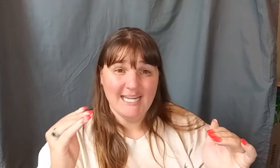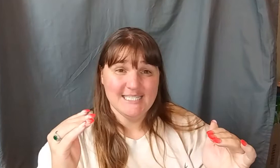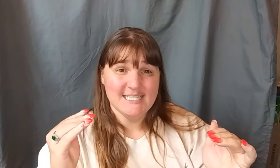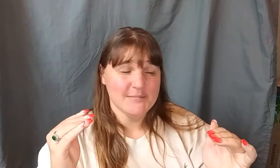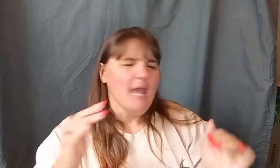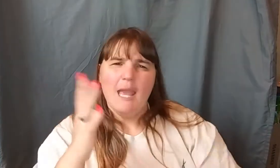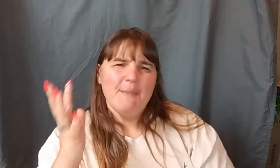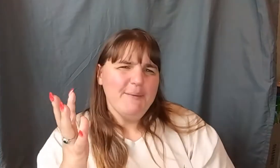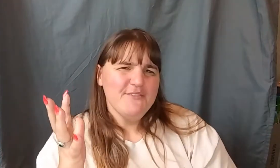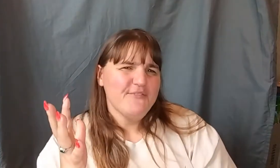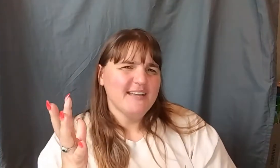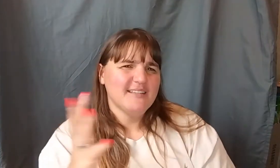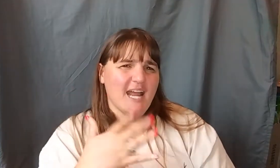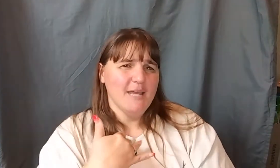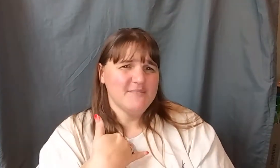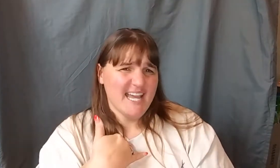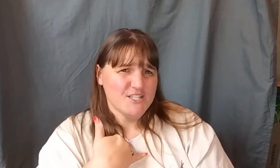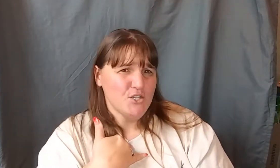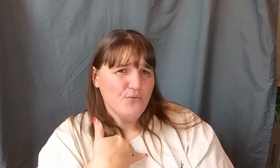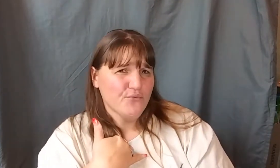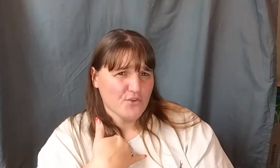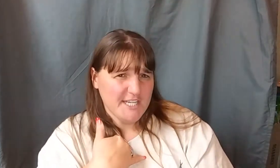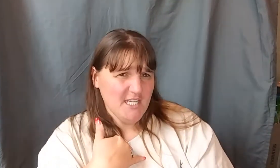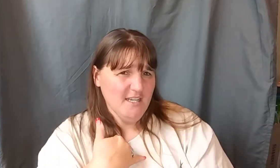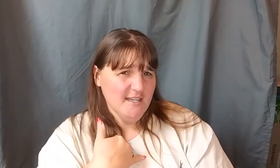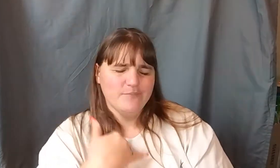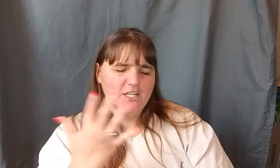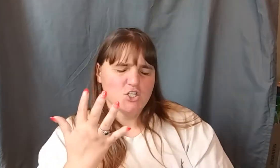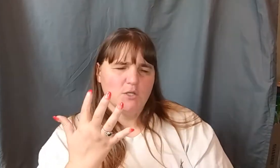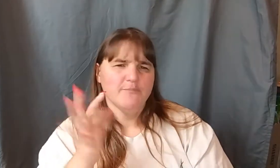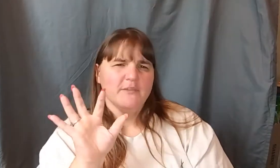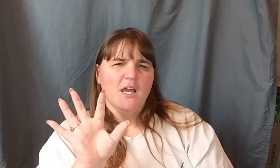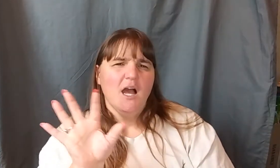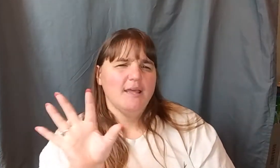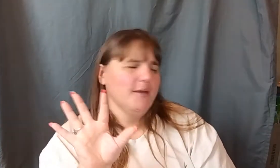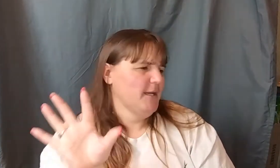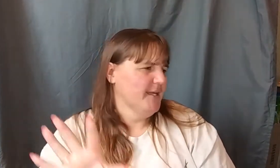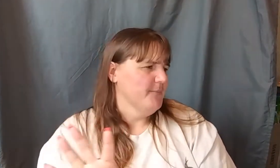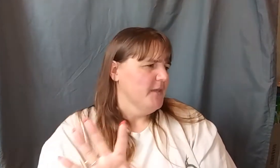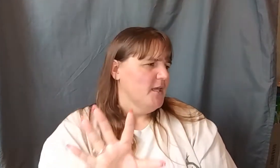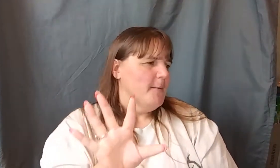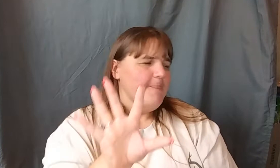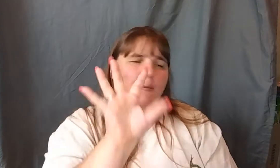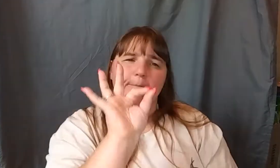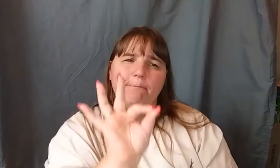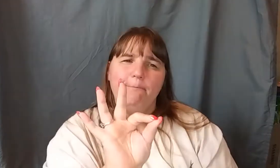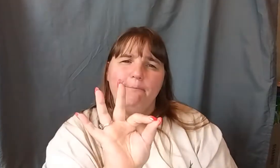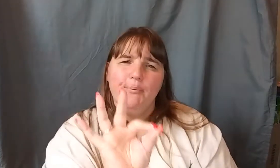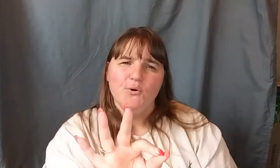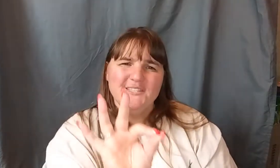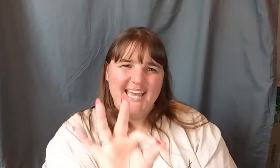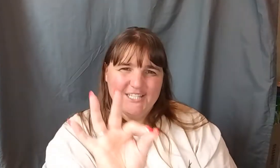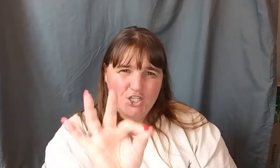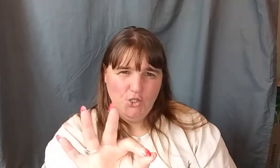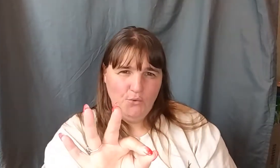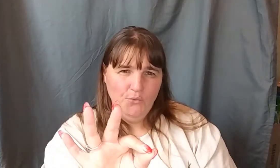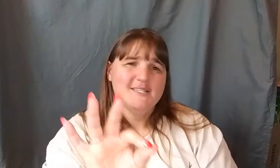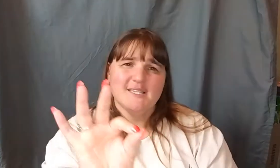this. And maybe the fact that I am tattoo free? I'm not sure. Anyway, the bull tattoo is a